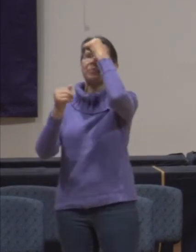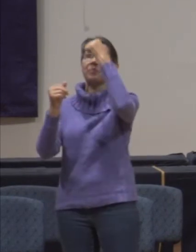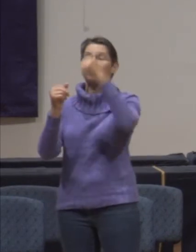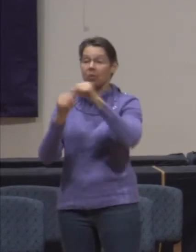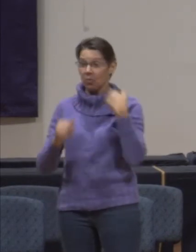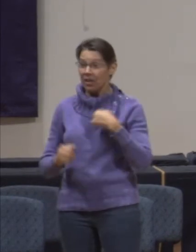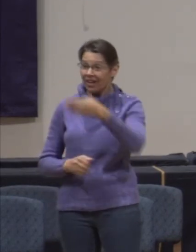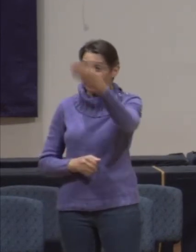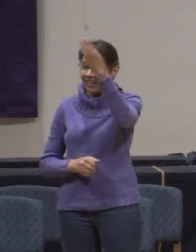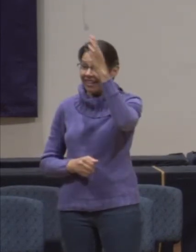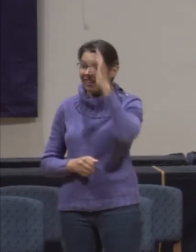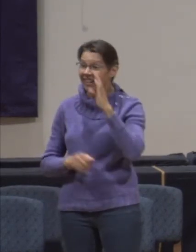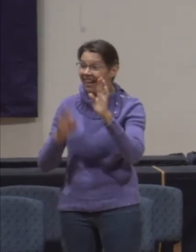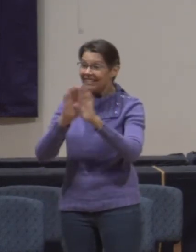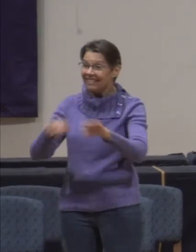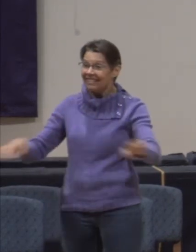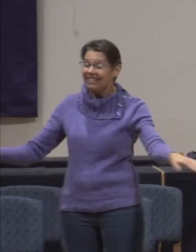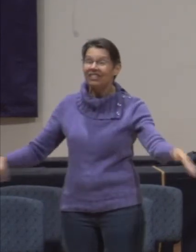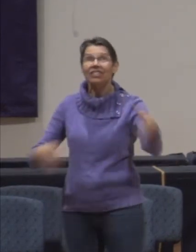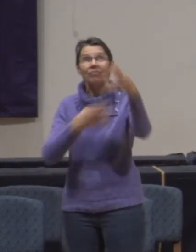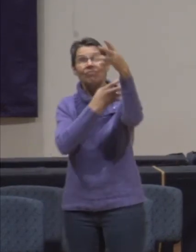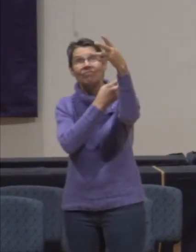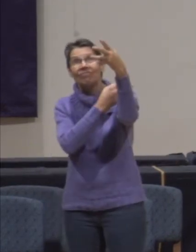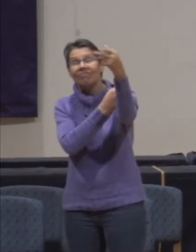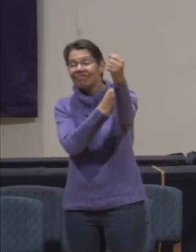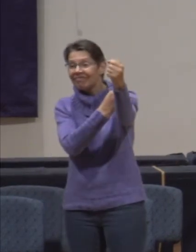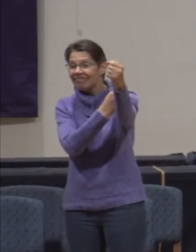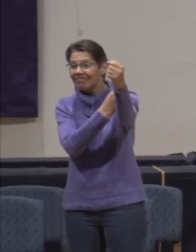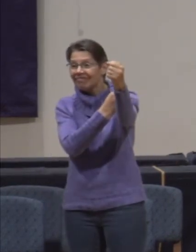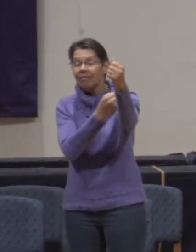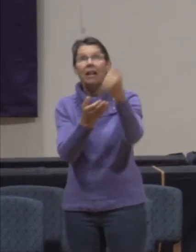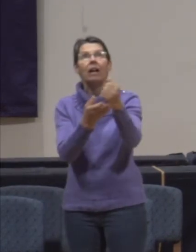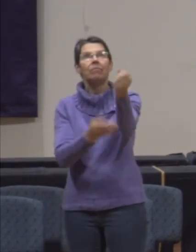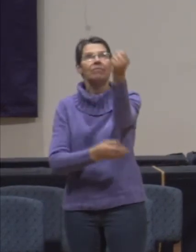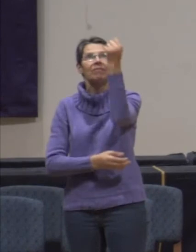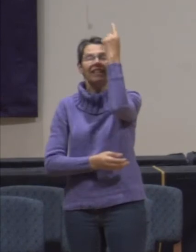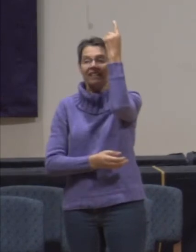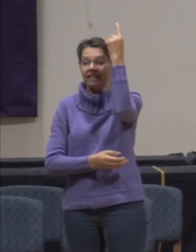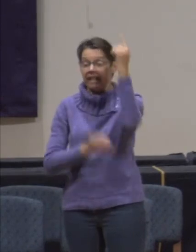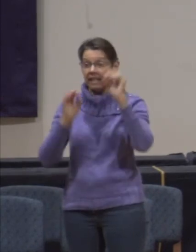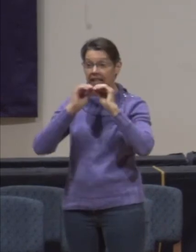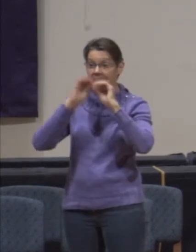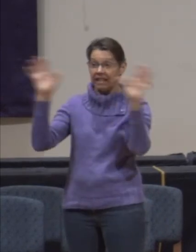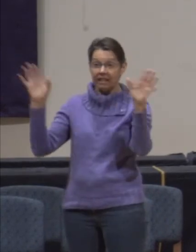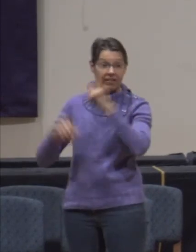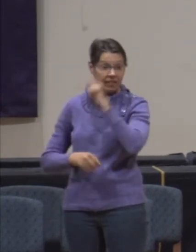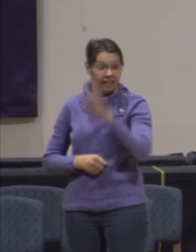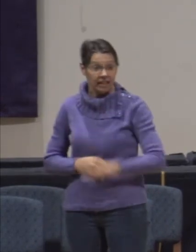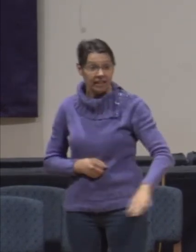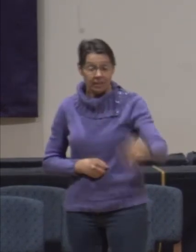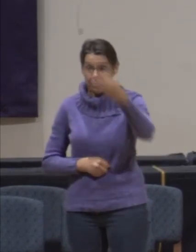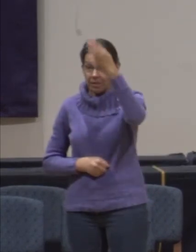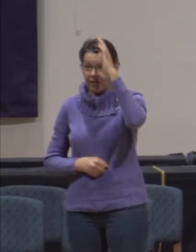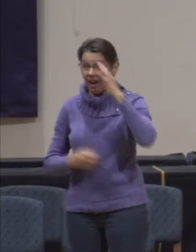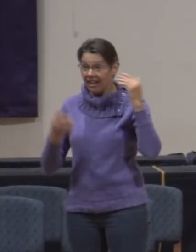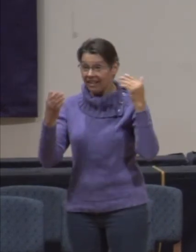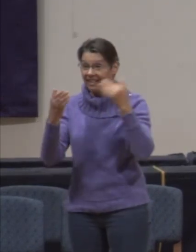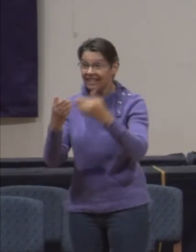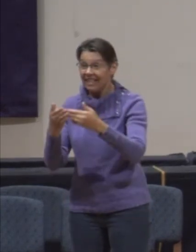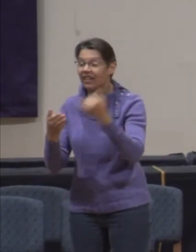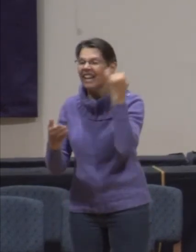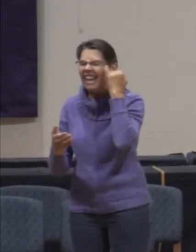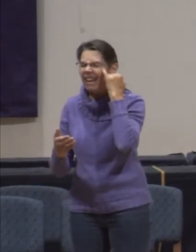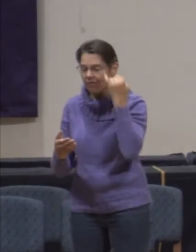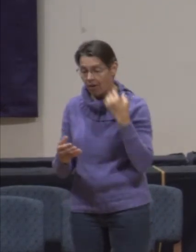Might it give us the understanding in a very physical and concrete way that the kingdom of God is near if we